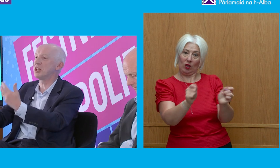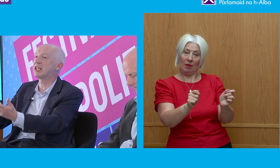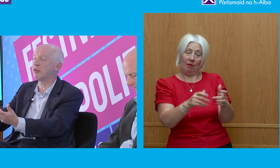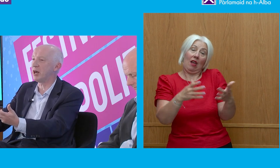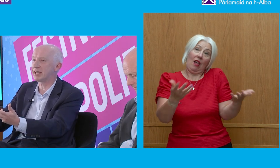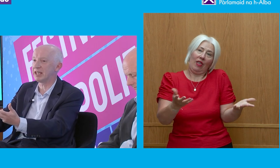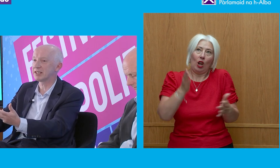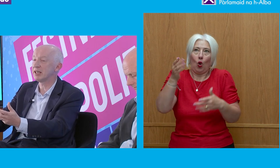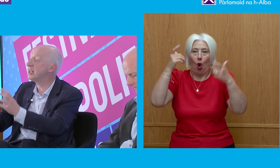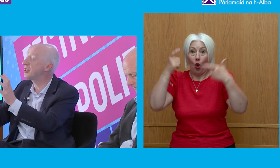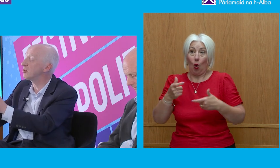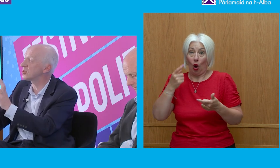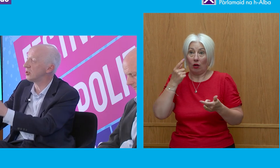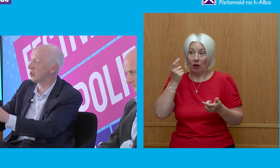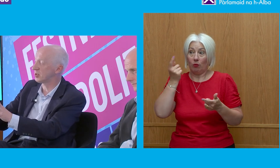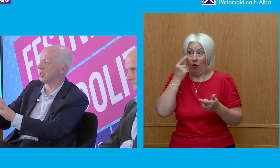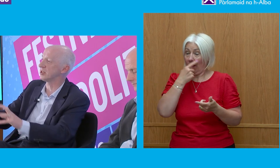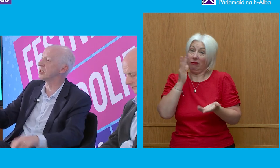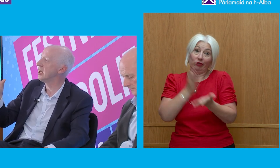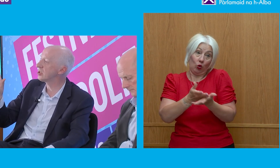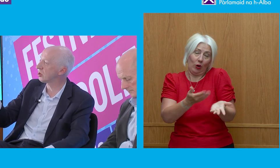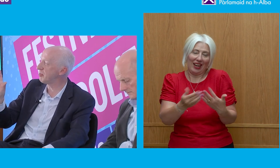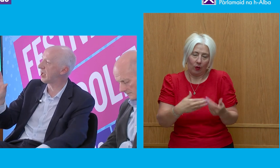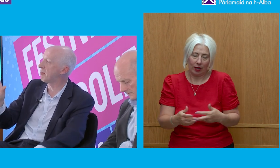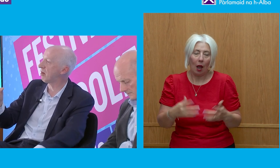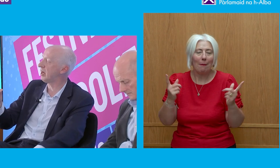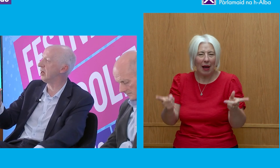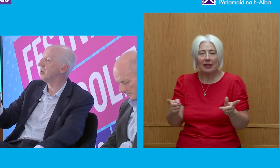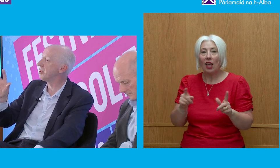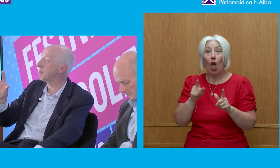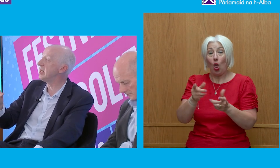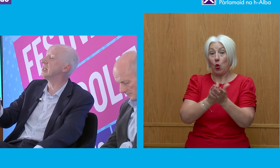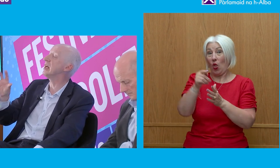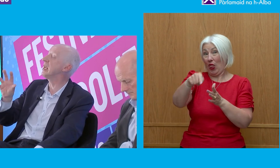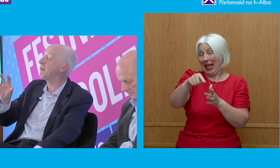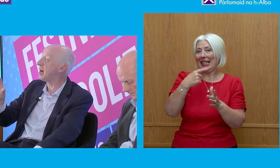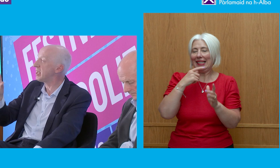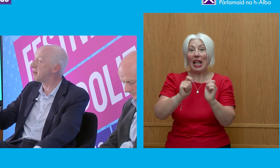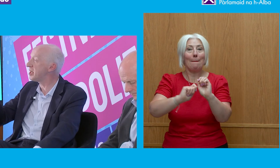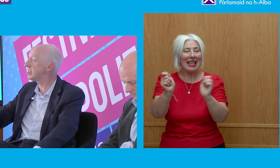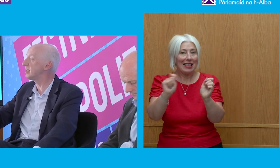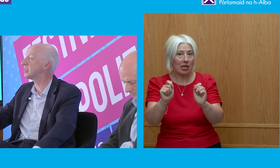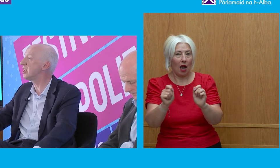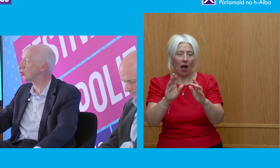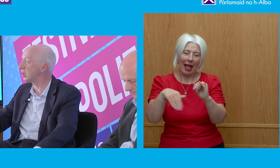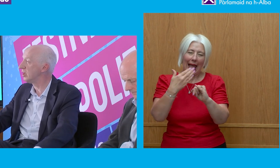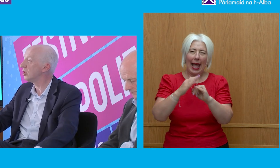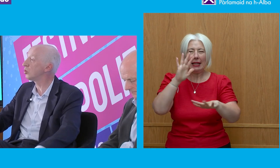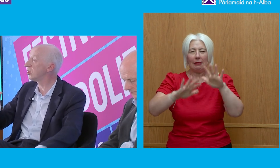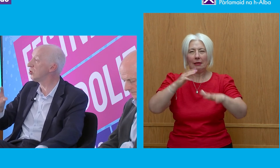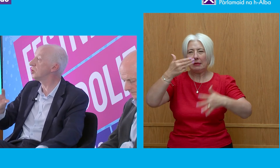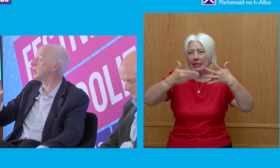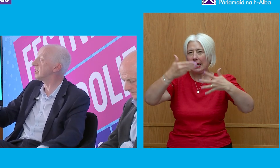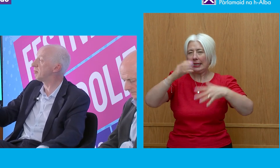which was usually the giveaway case. And in those circumstances, it suddenly became clear that the media, even by the end of the 19th century,